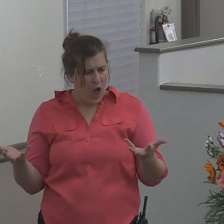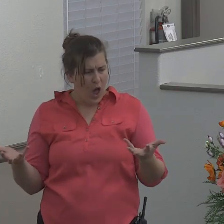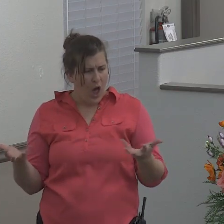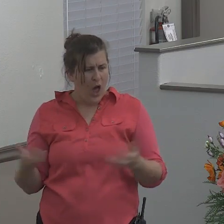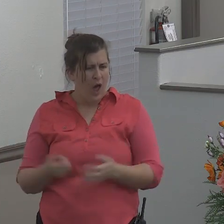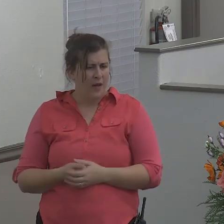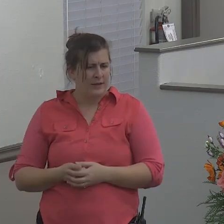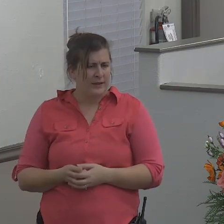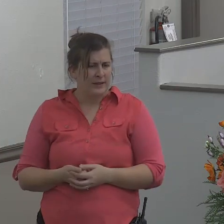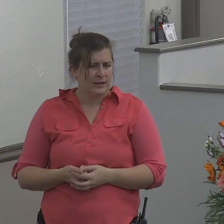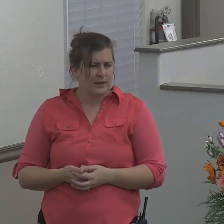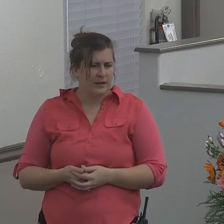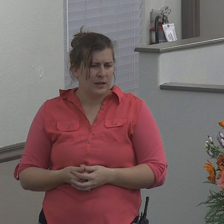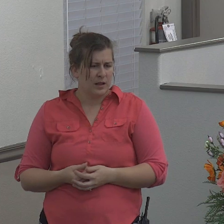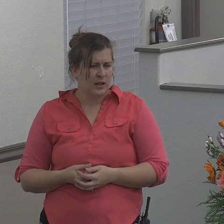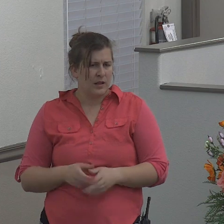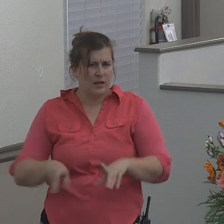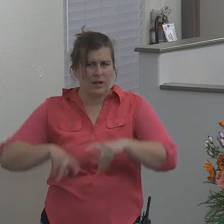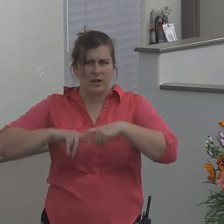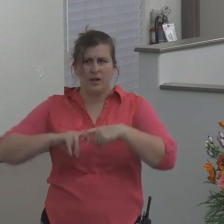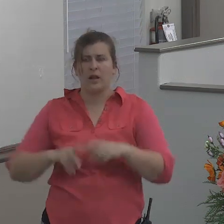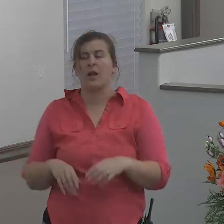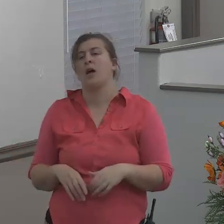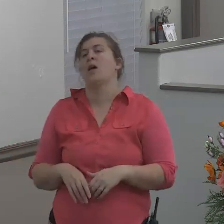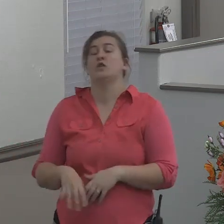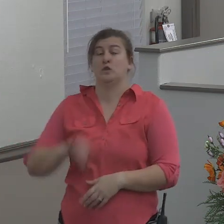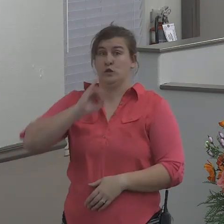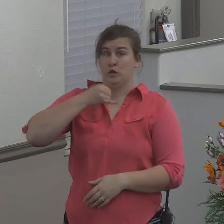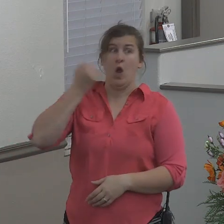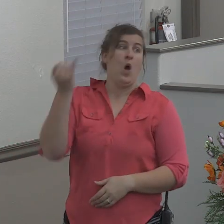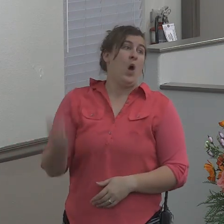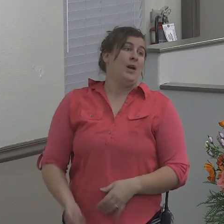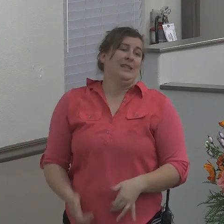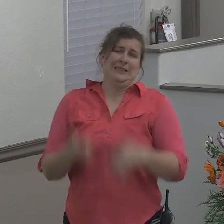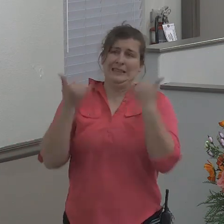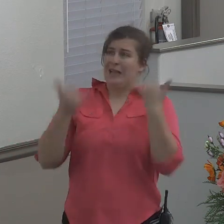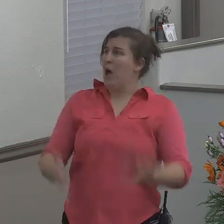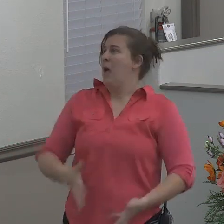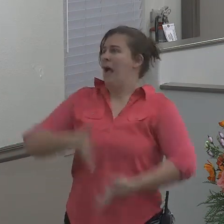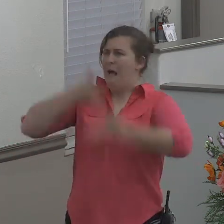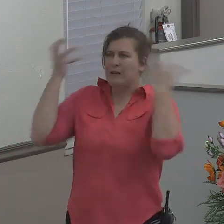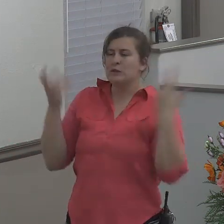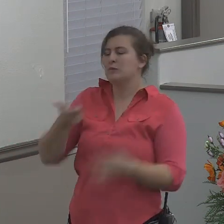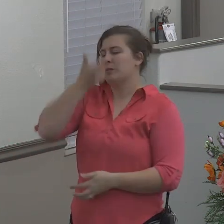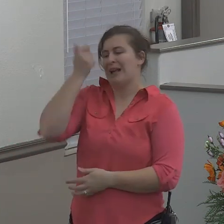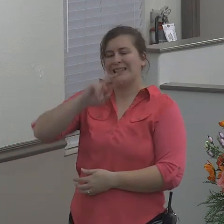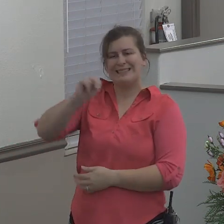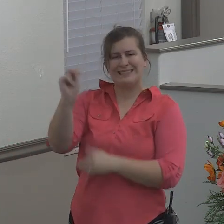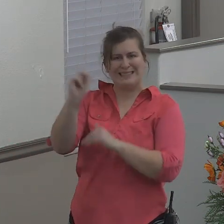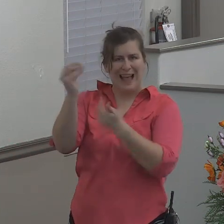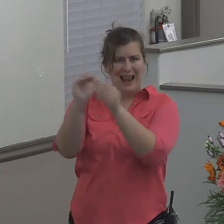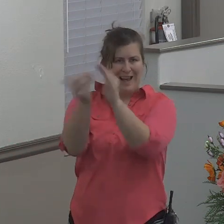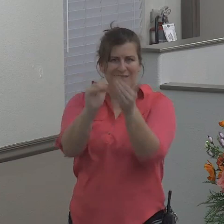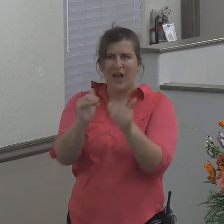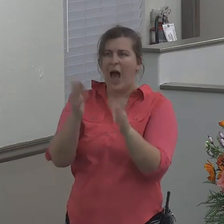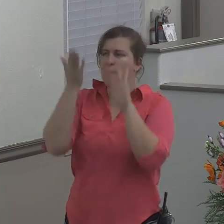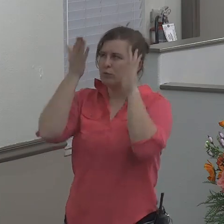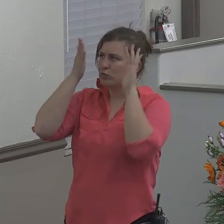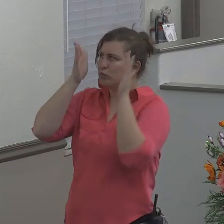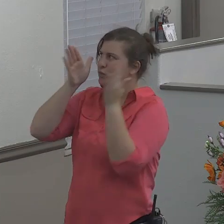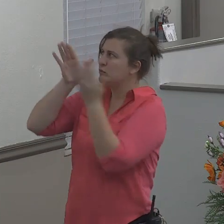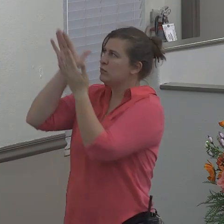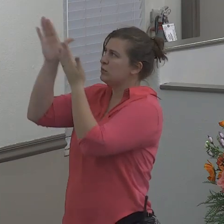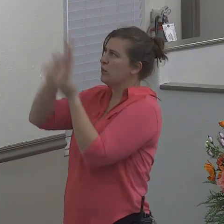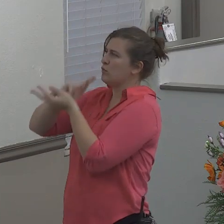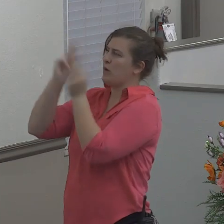Jonah is very angry at this point because Nineveh turned to God the last time the book of Jonah shows Jonah